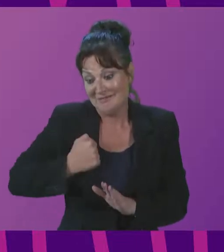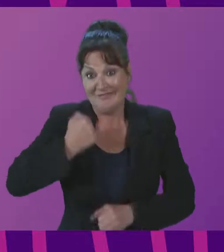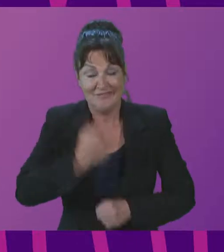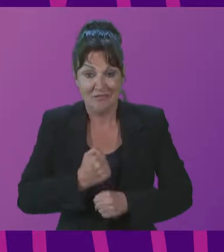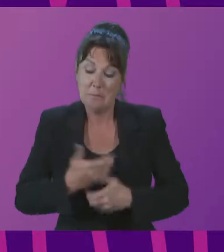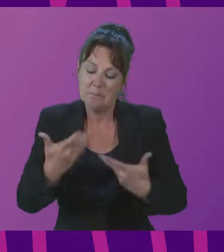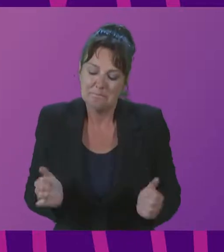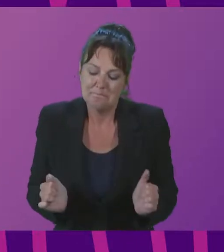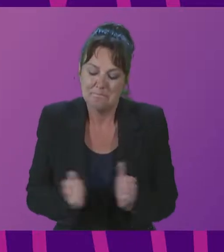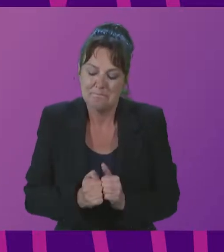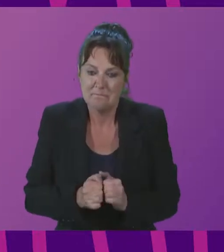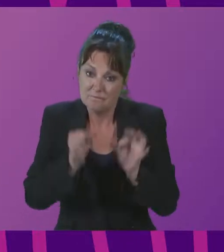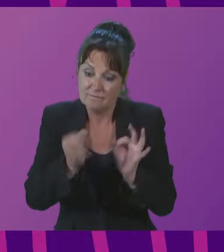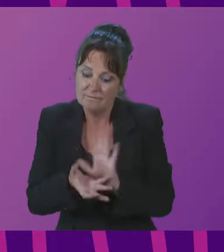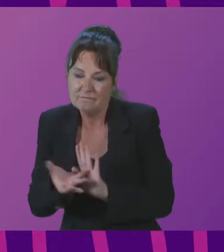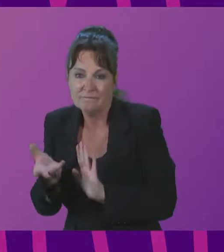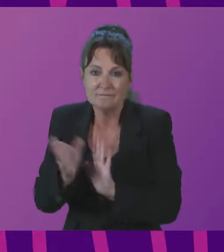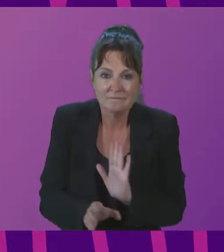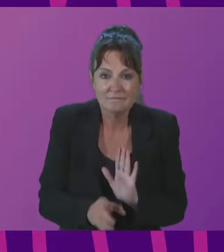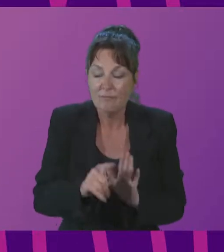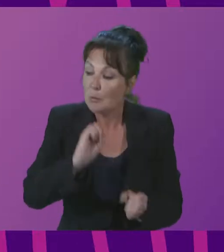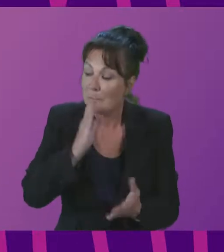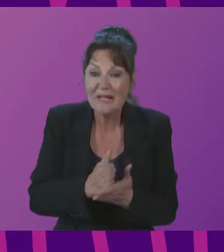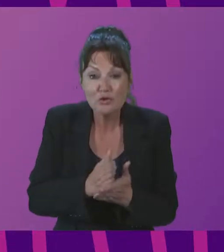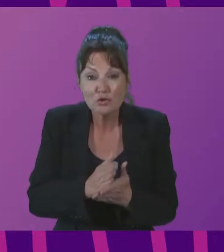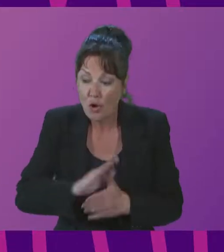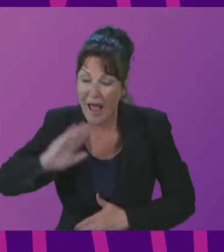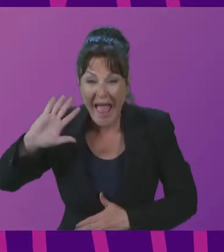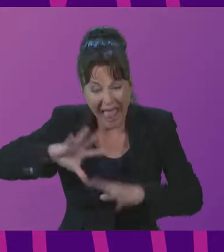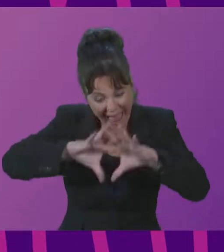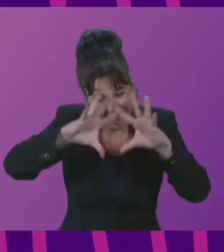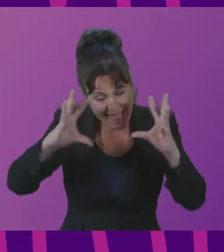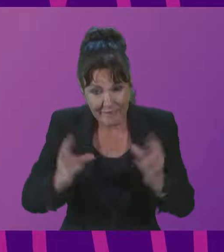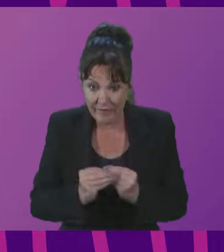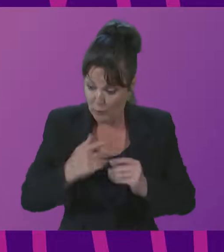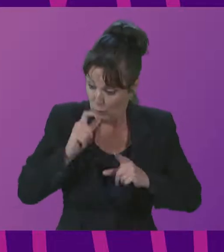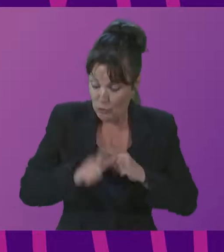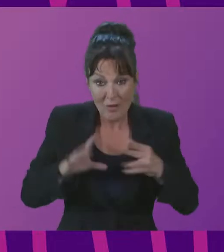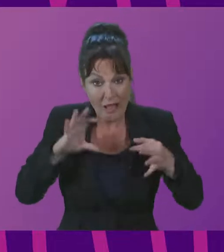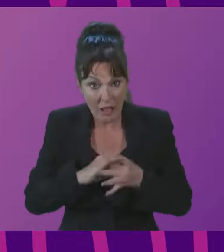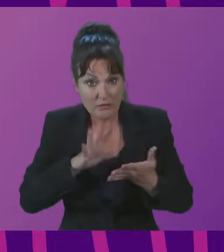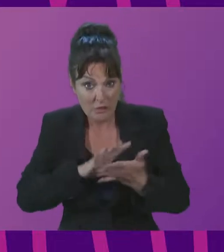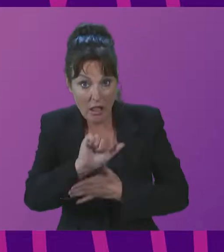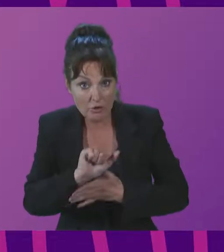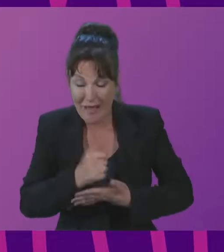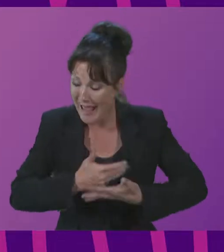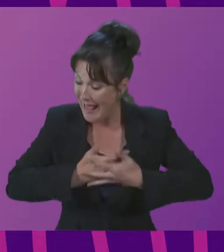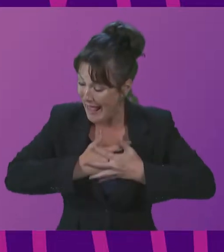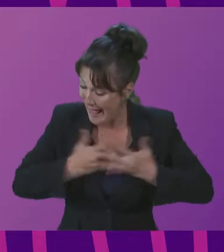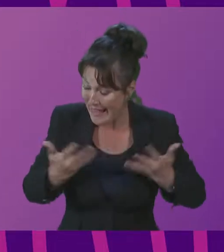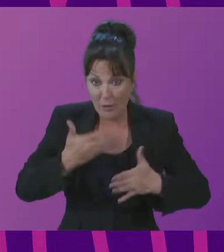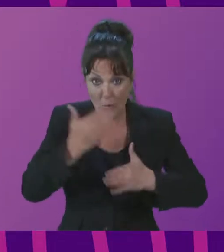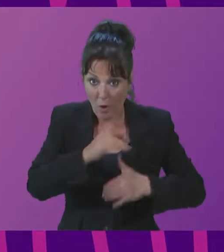committed officially to make everything that we do on culture, all the work of our